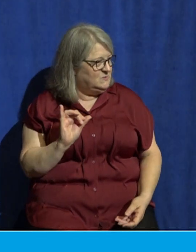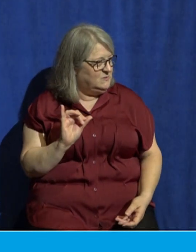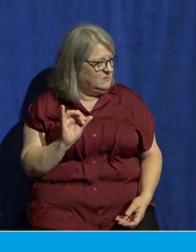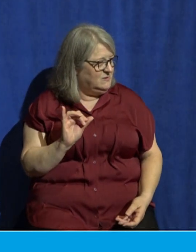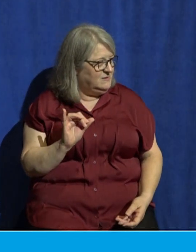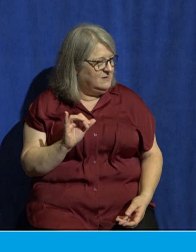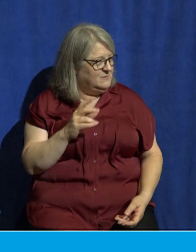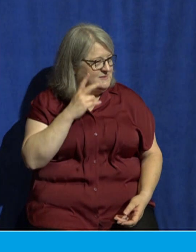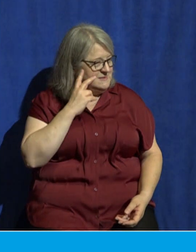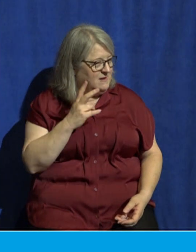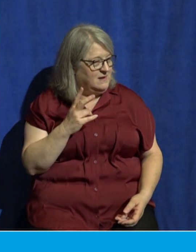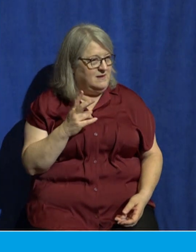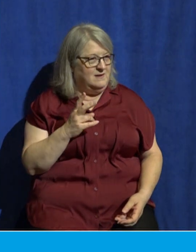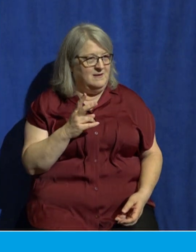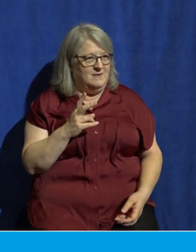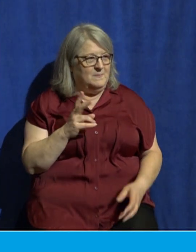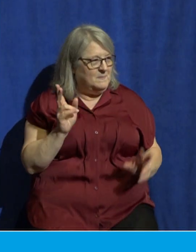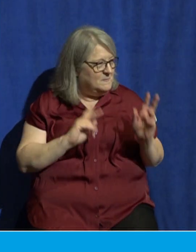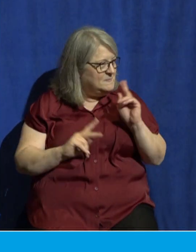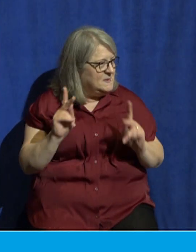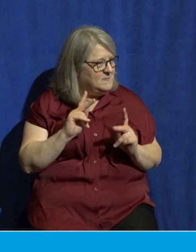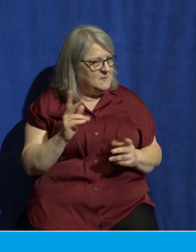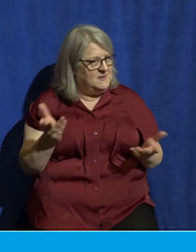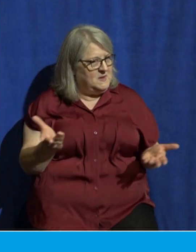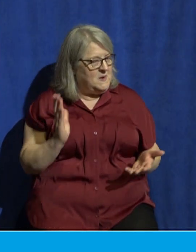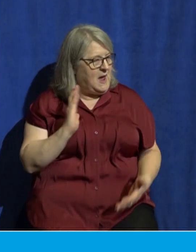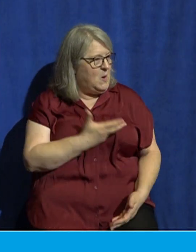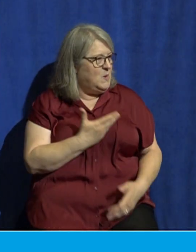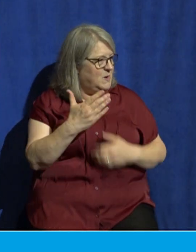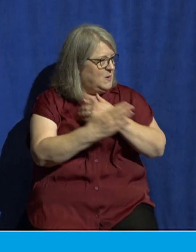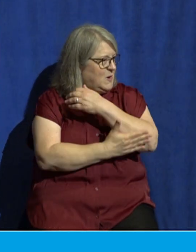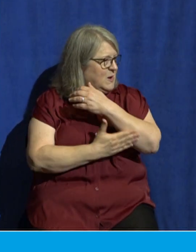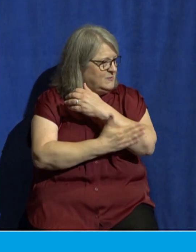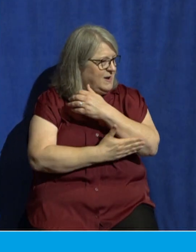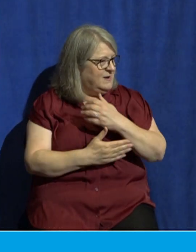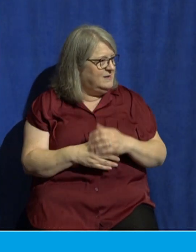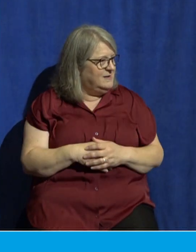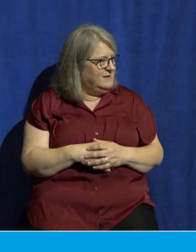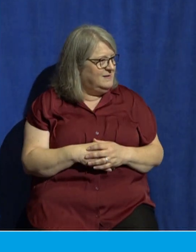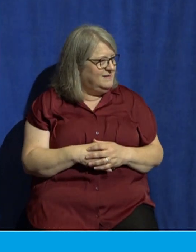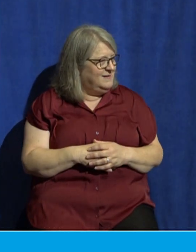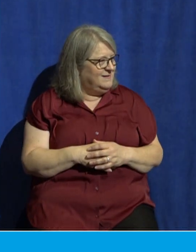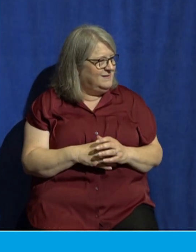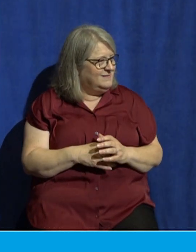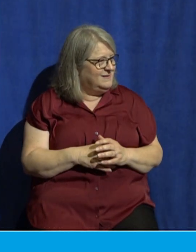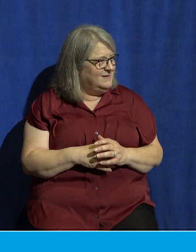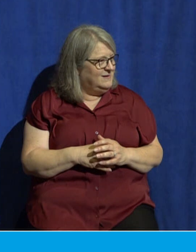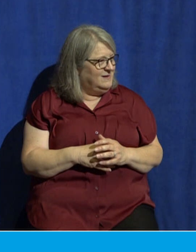percentages of people in our country today identifying with no religion at all.